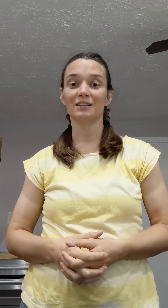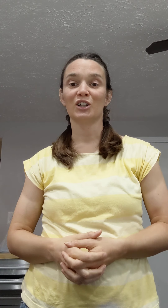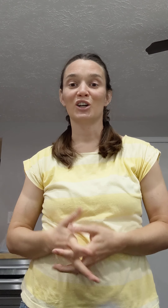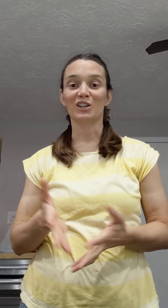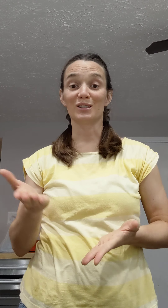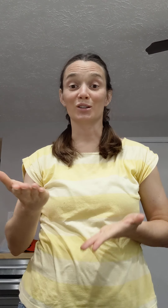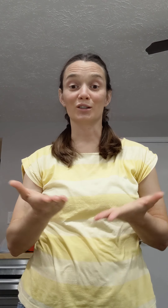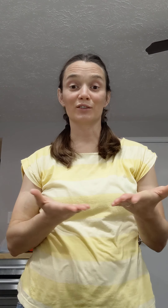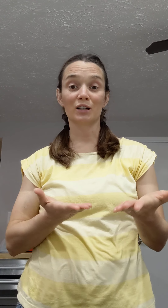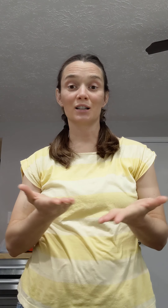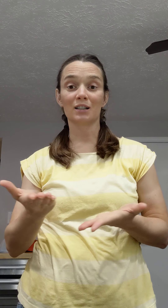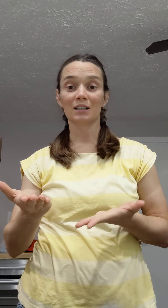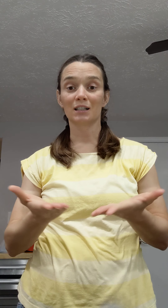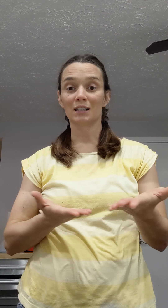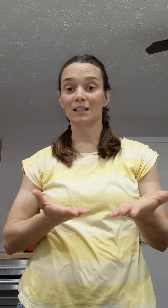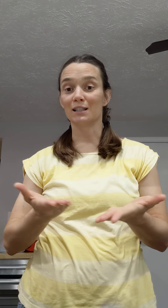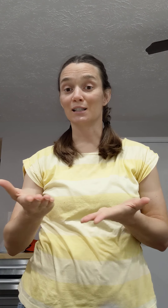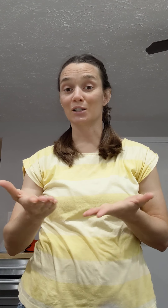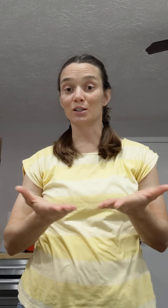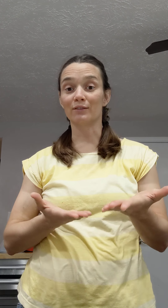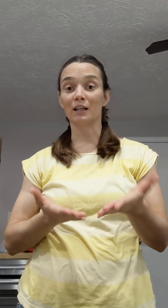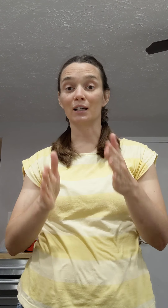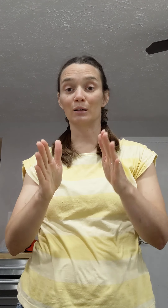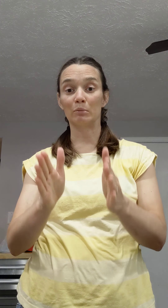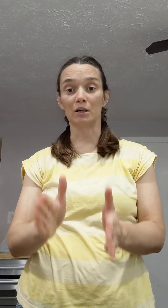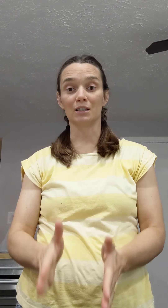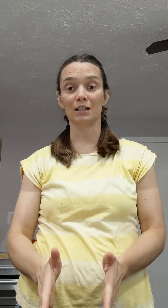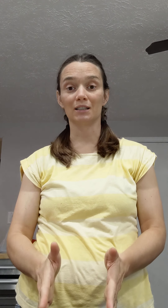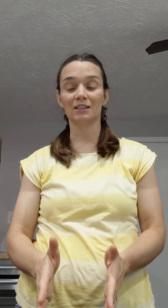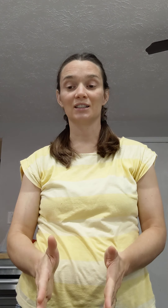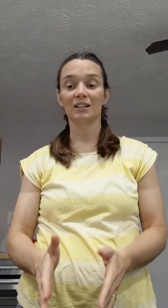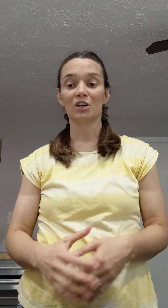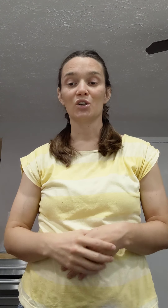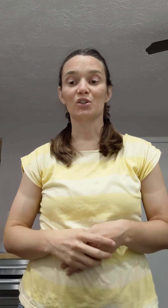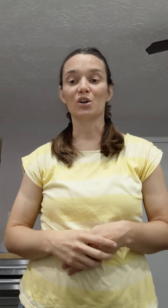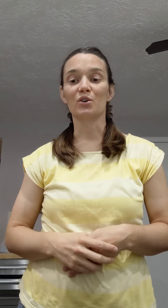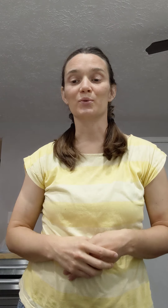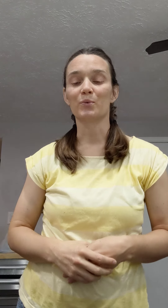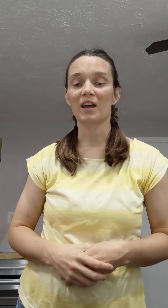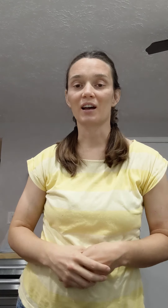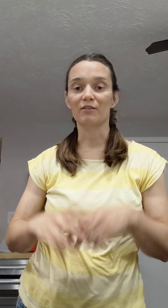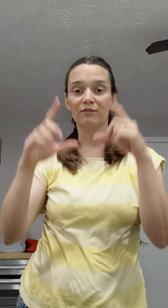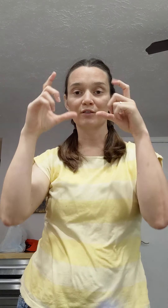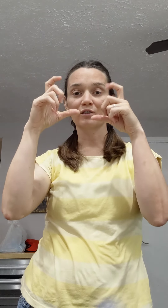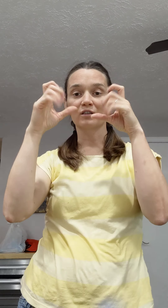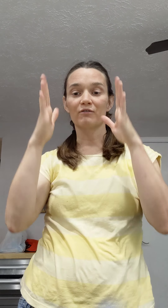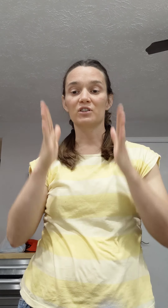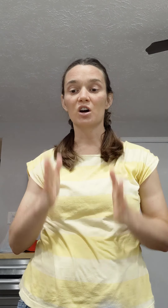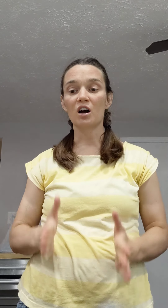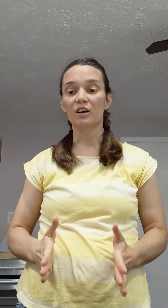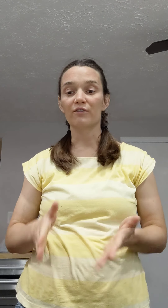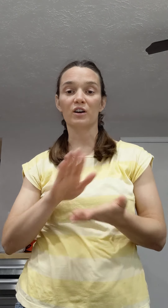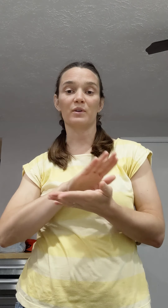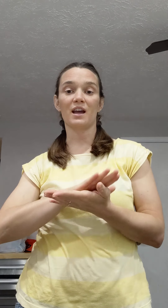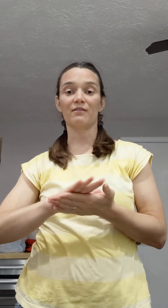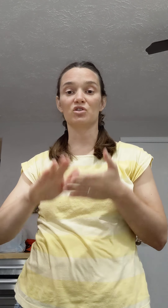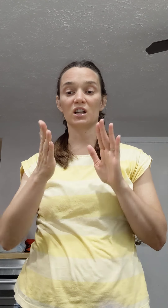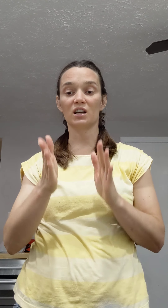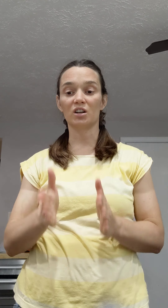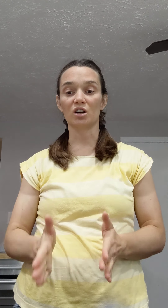A server is a serving person. So we have photographer, we have janitor,